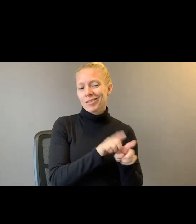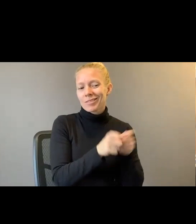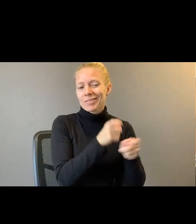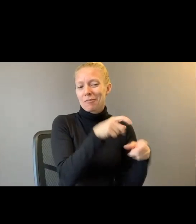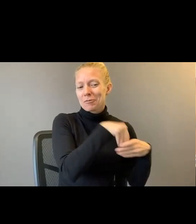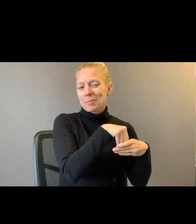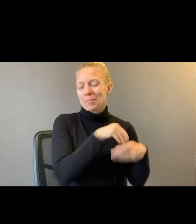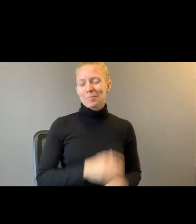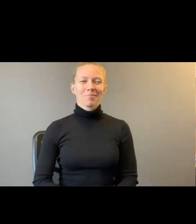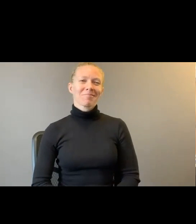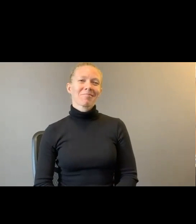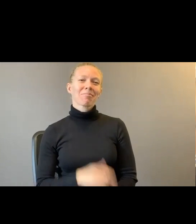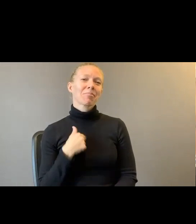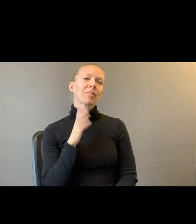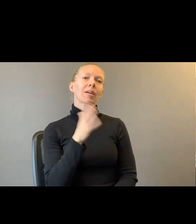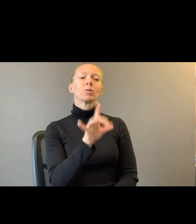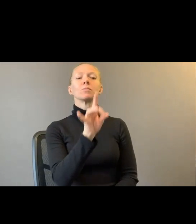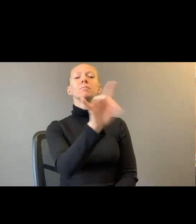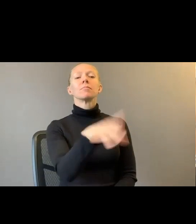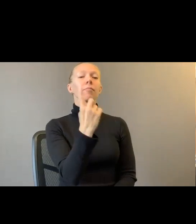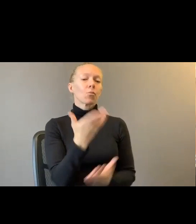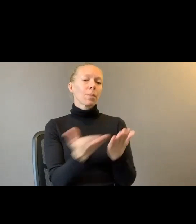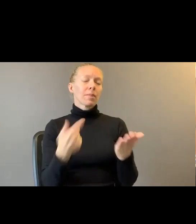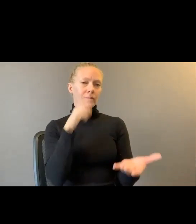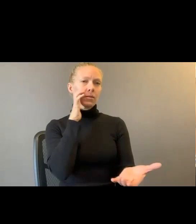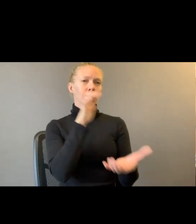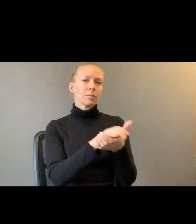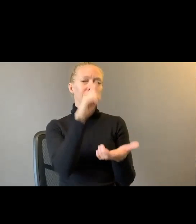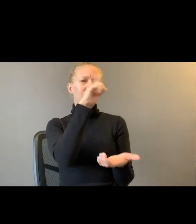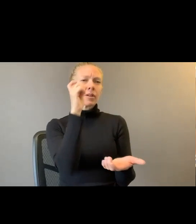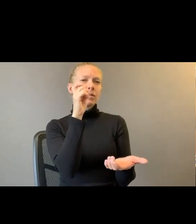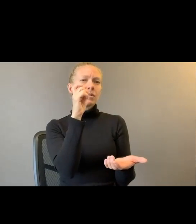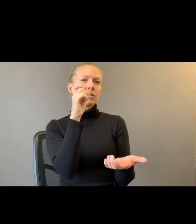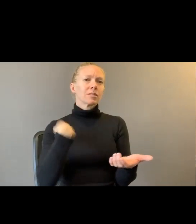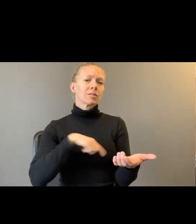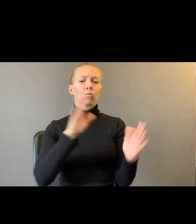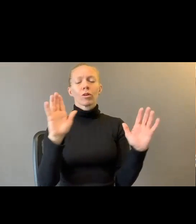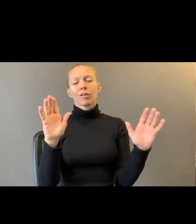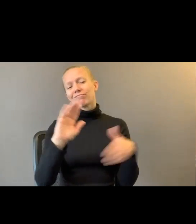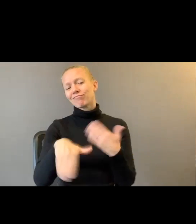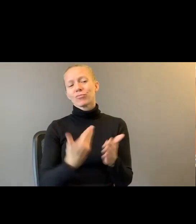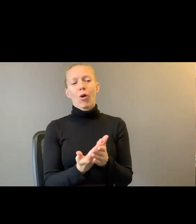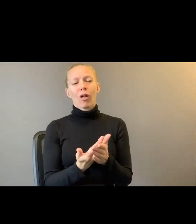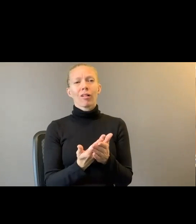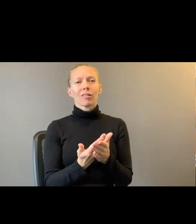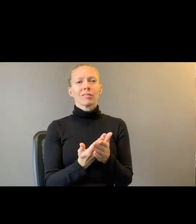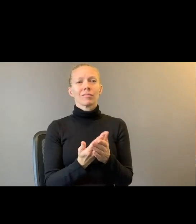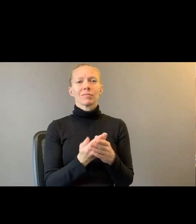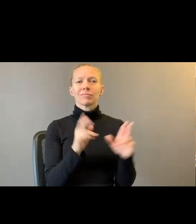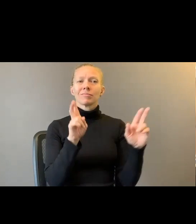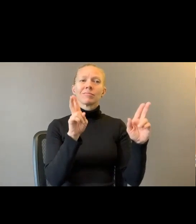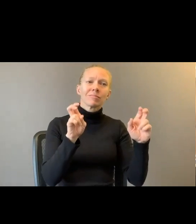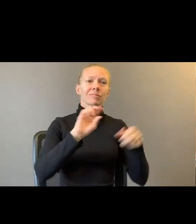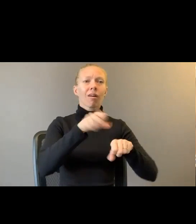Let give a little plug. Because one of the things. believe in. Since we're all. Locked down. All. We. To